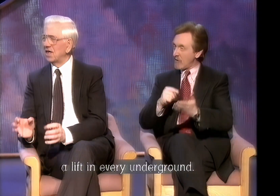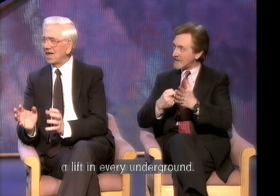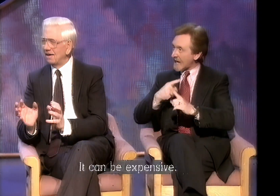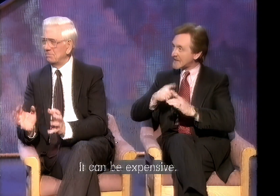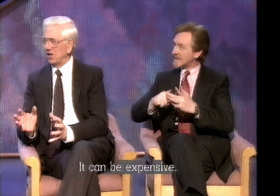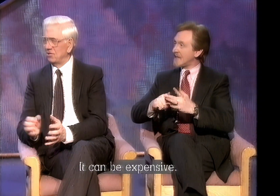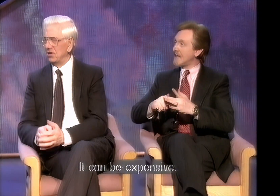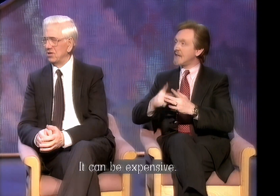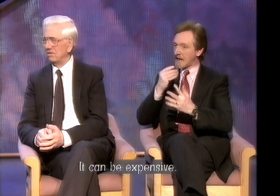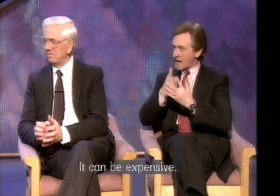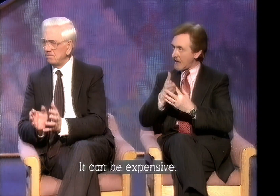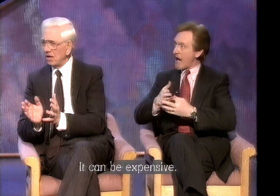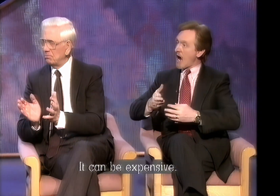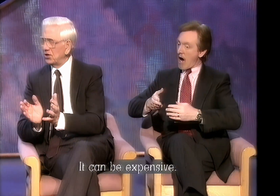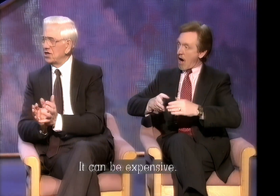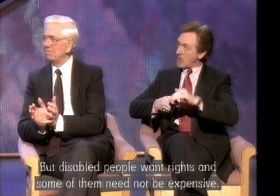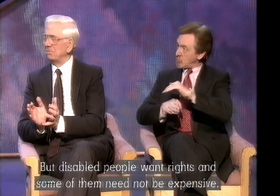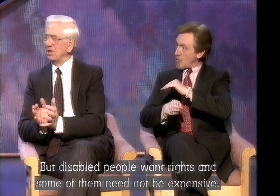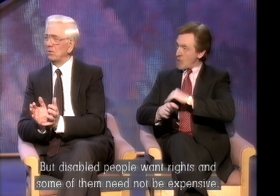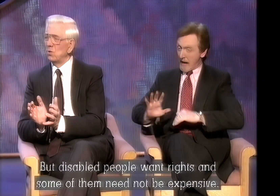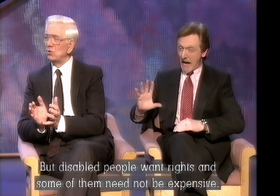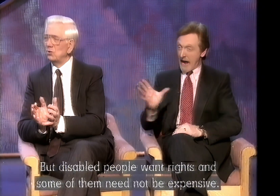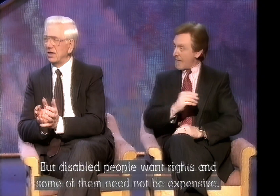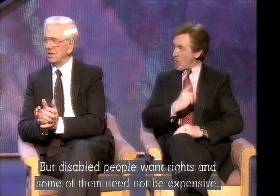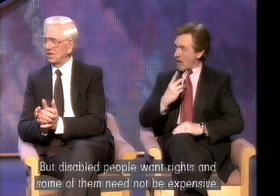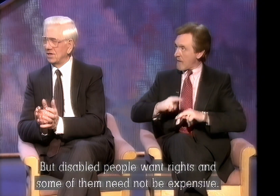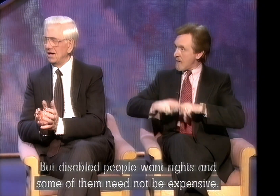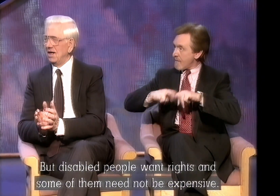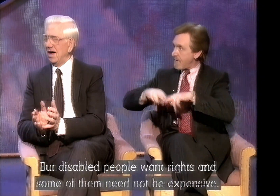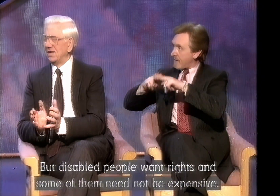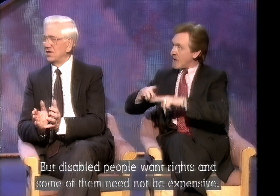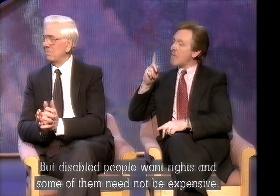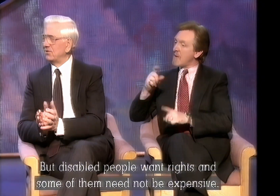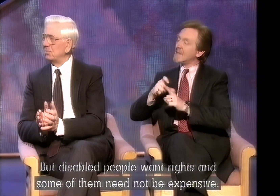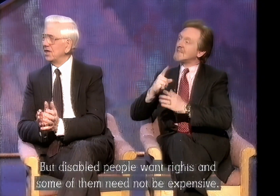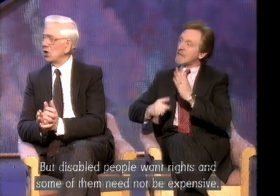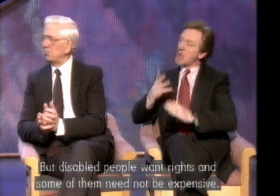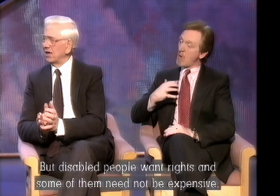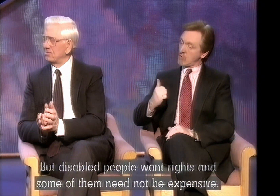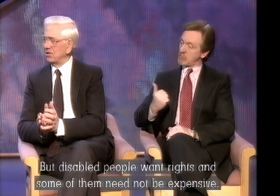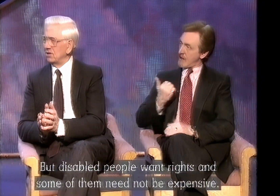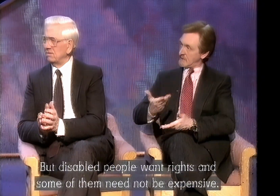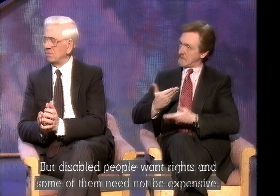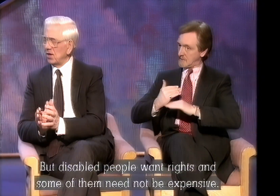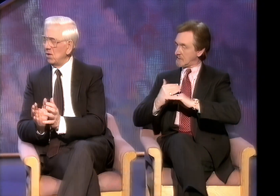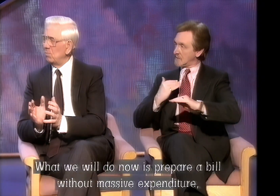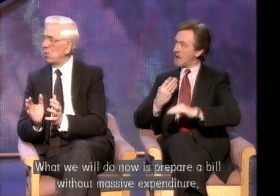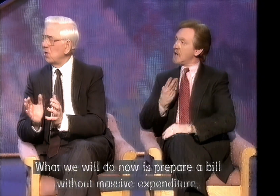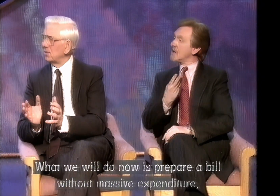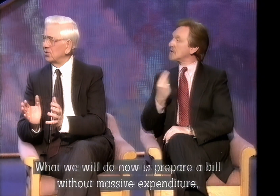can be expensive. But disabled people want rights and some of them need not be expensive. But what we will do